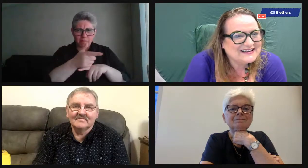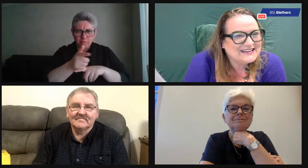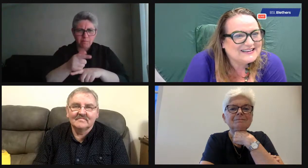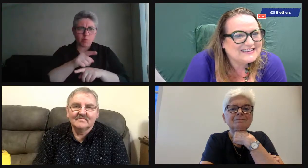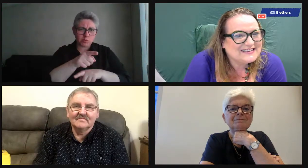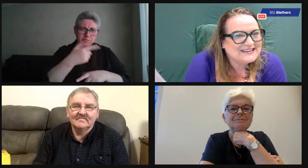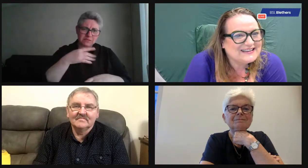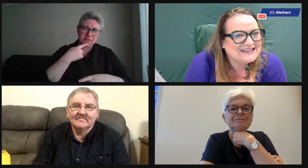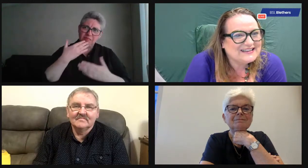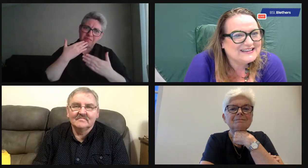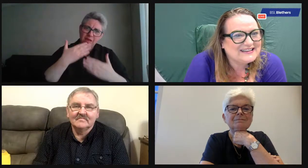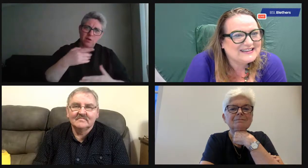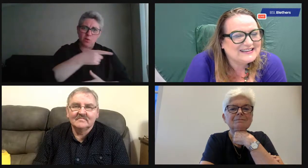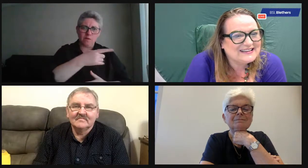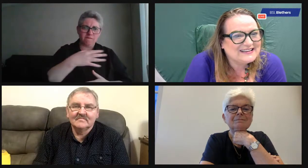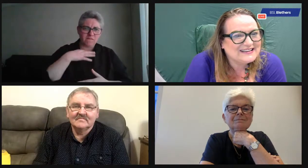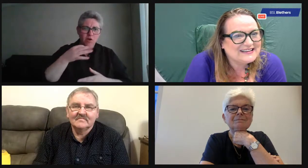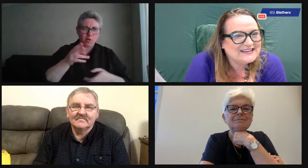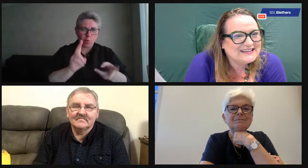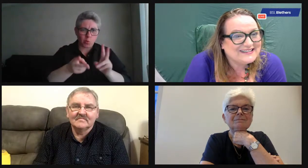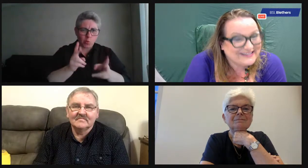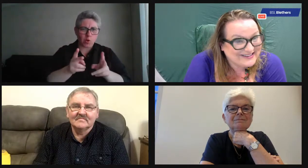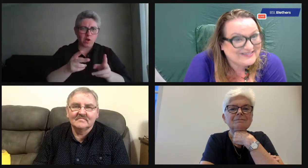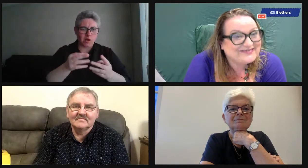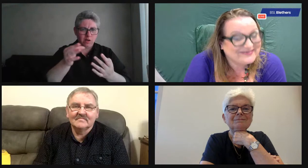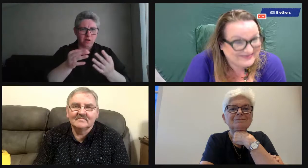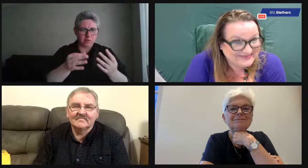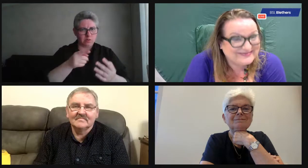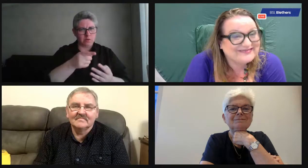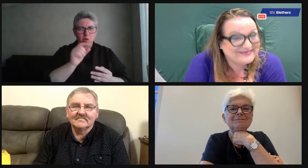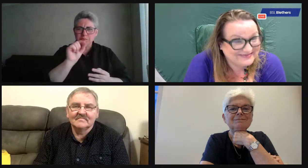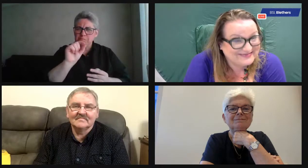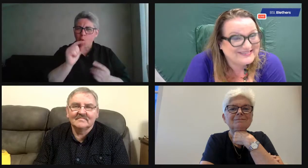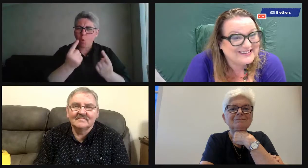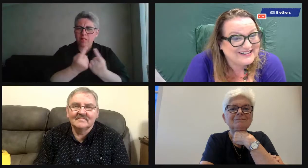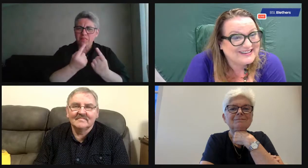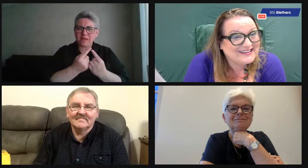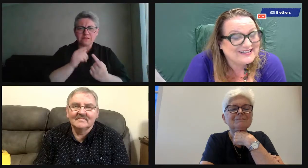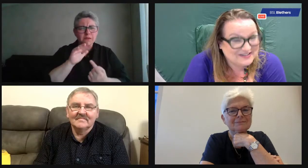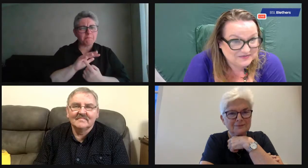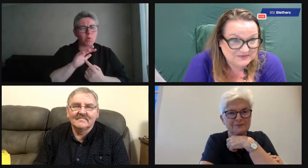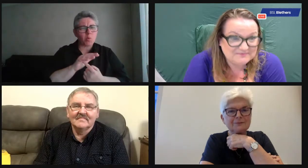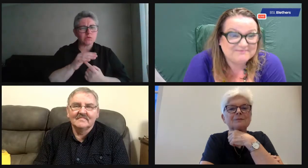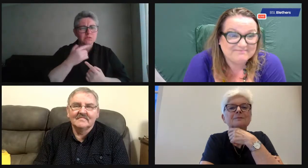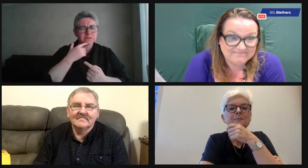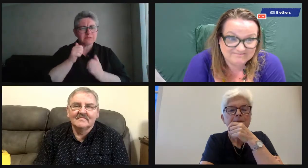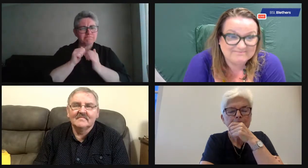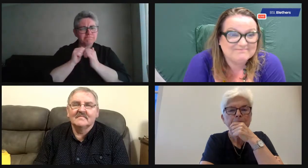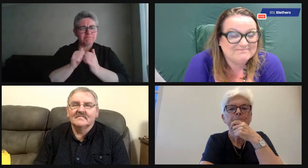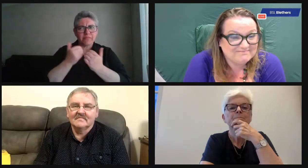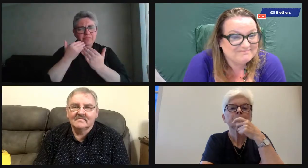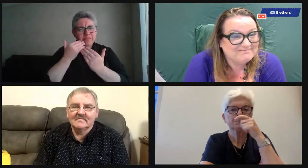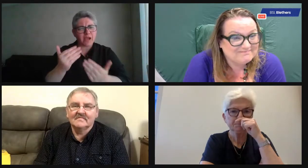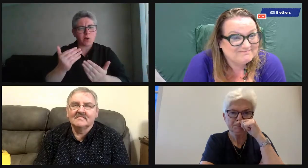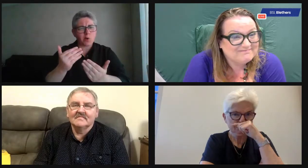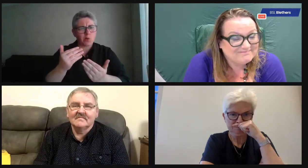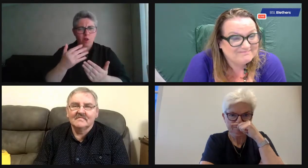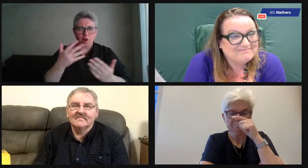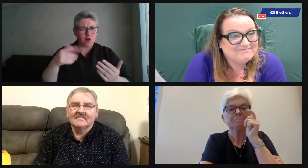And I can remember a film where it says, you know, thank you to all the volunteer interpreters. So just a small thing, but really